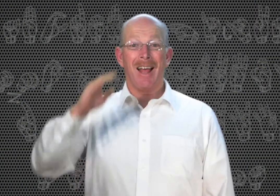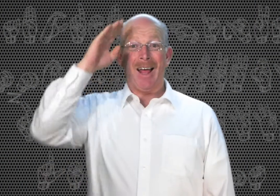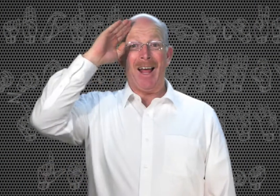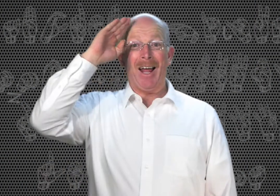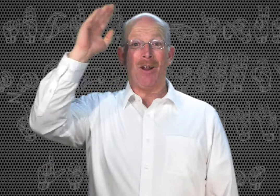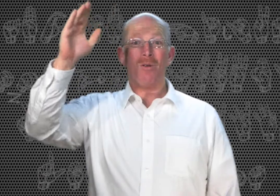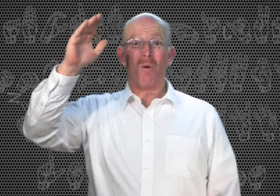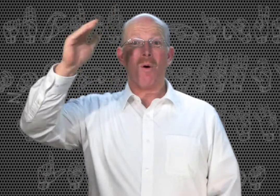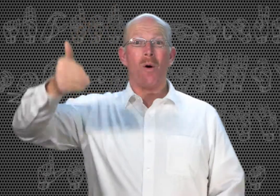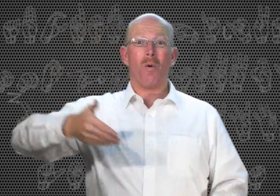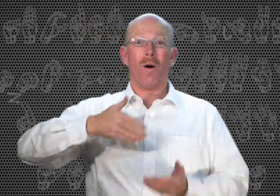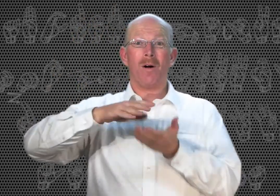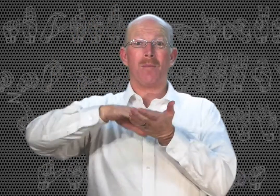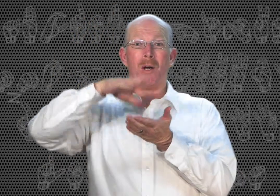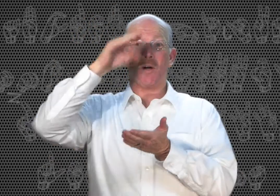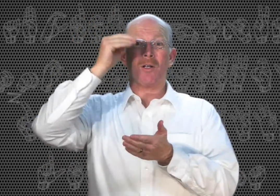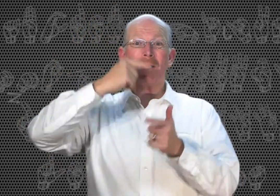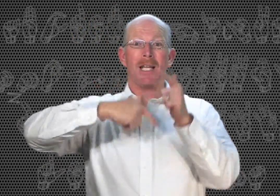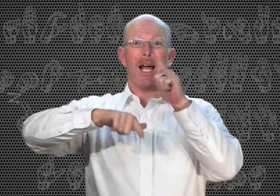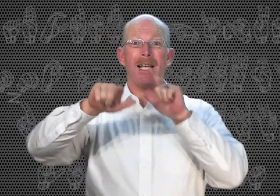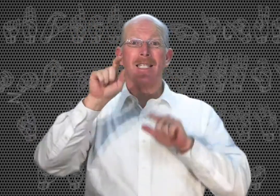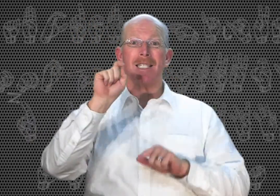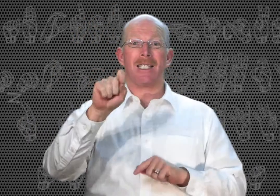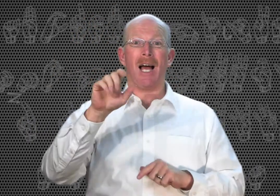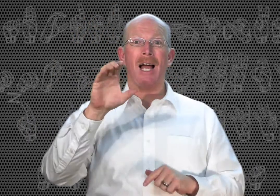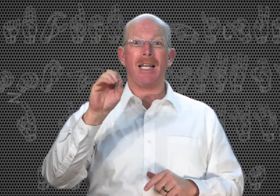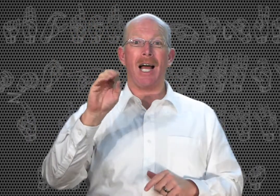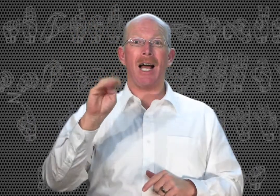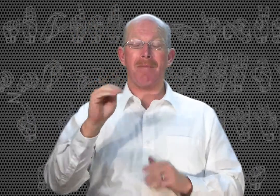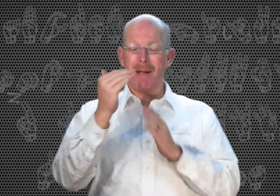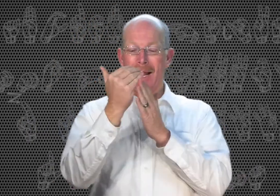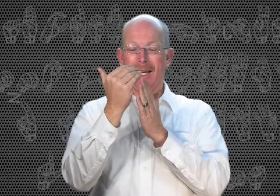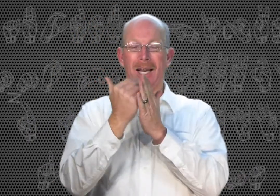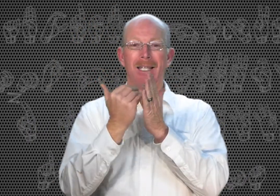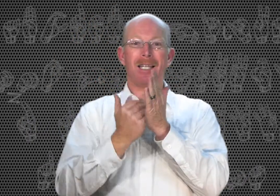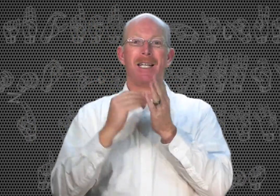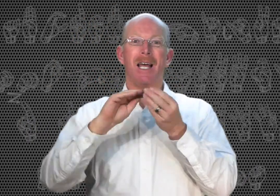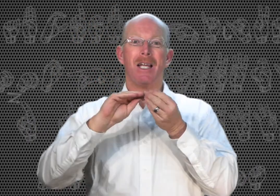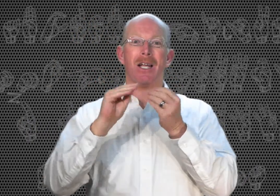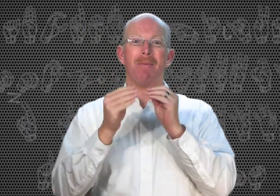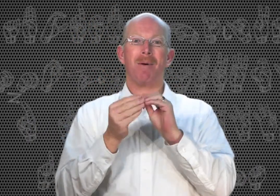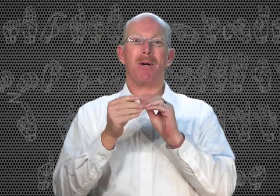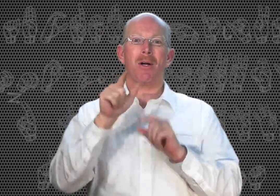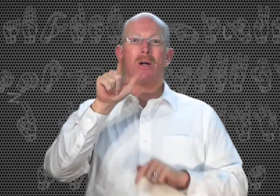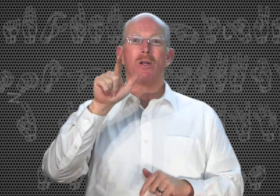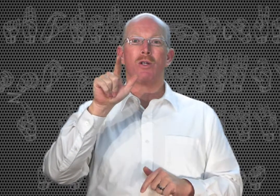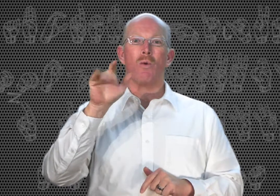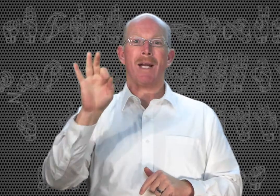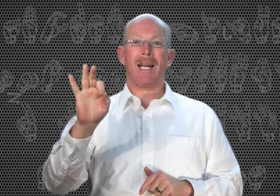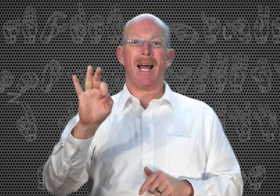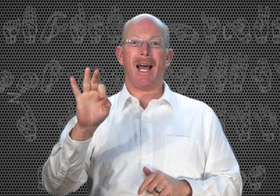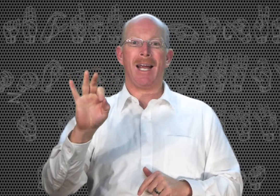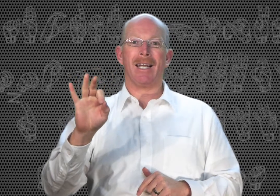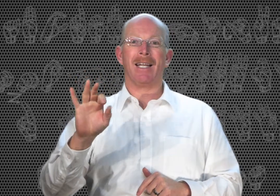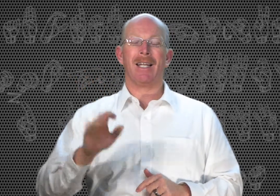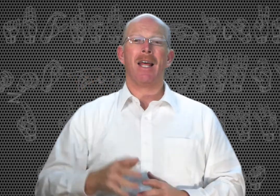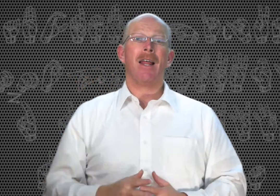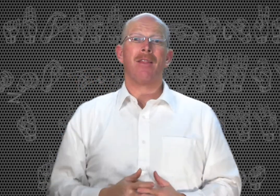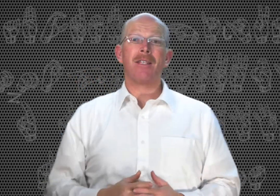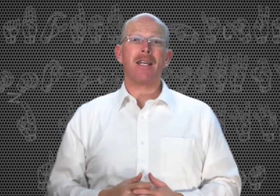Hello. Welcome to LearnSigns.com lesson number 29. This